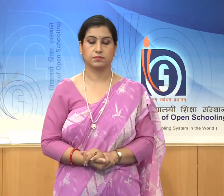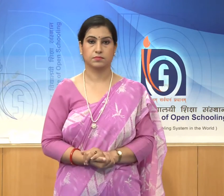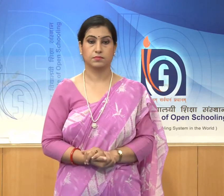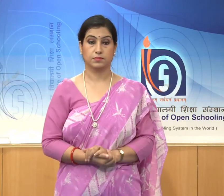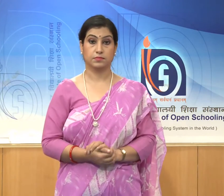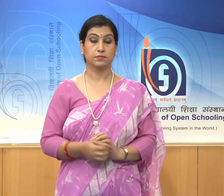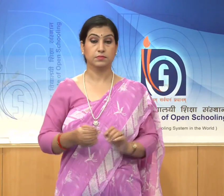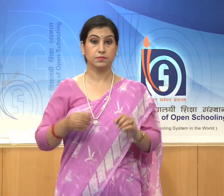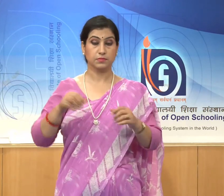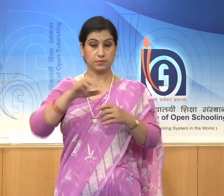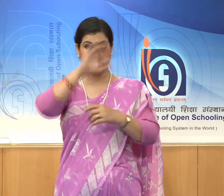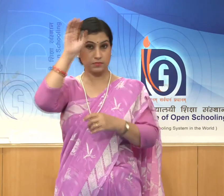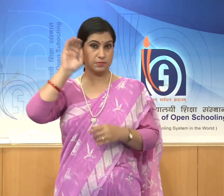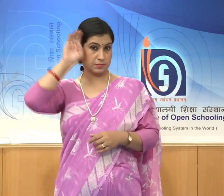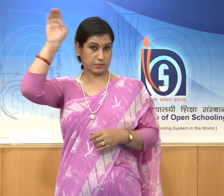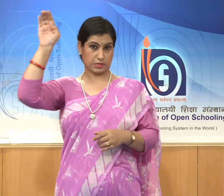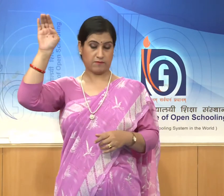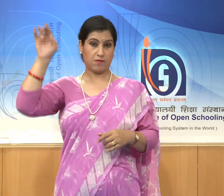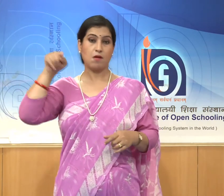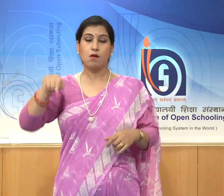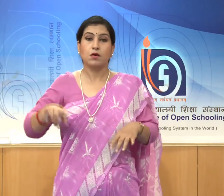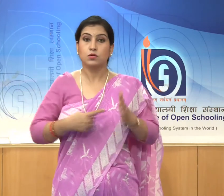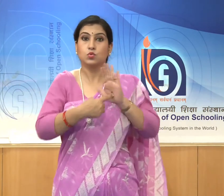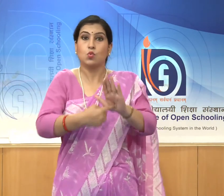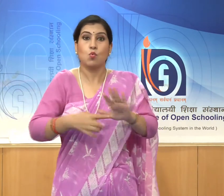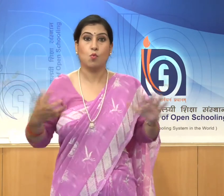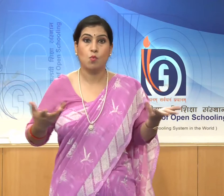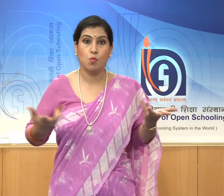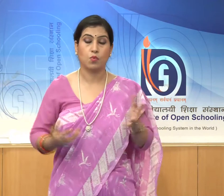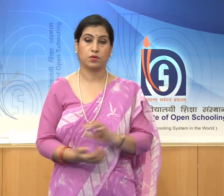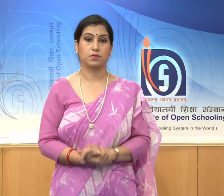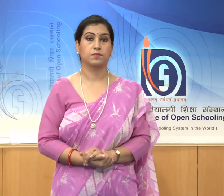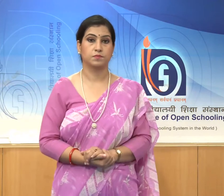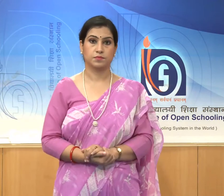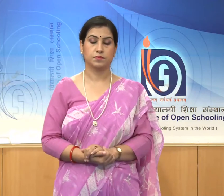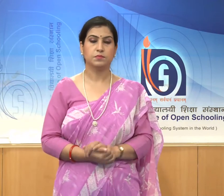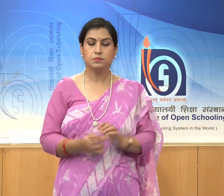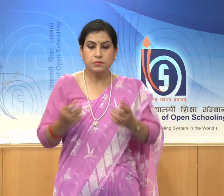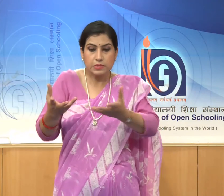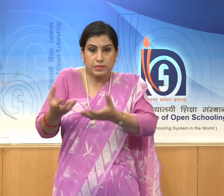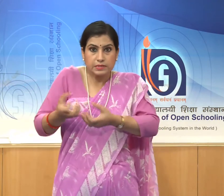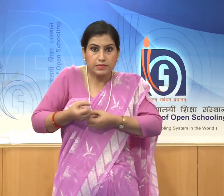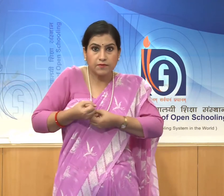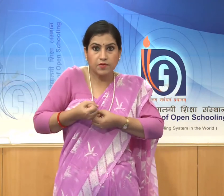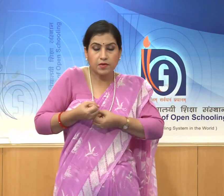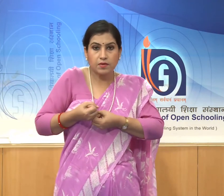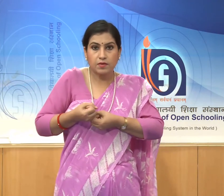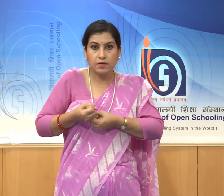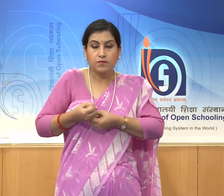has been shown receiving the flow of